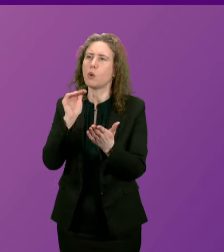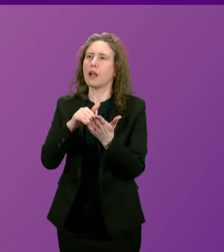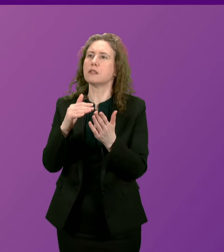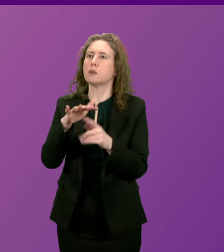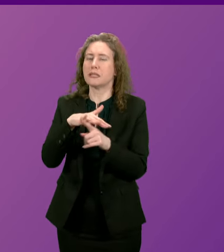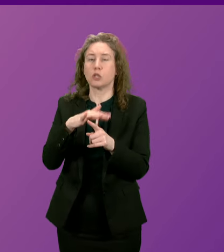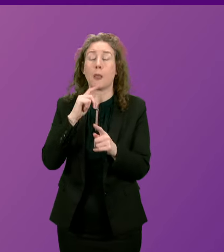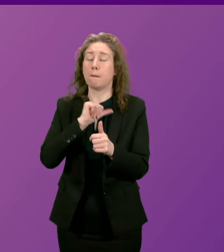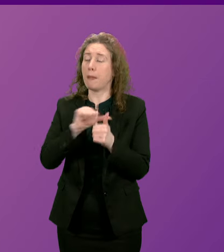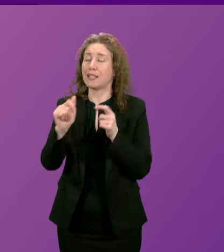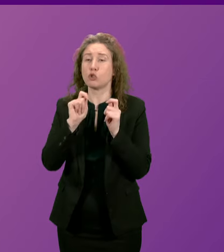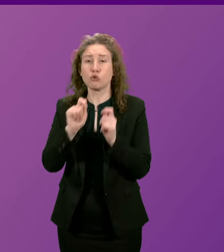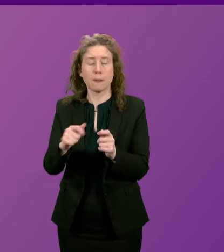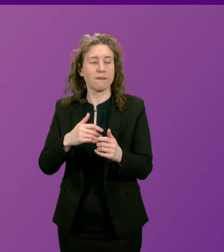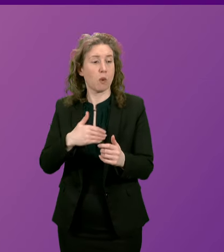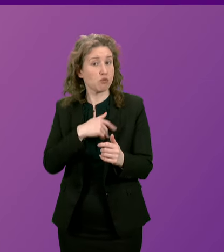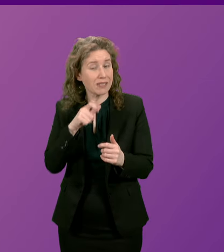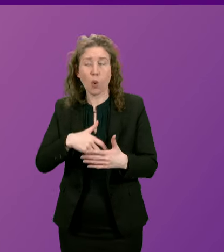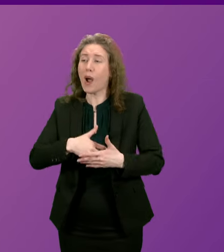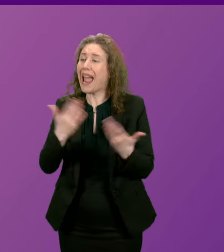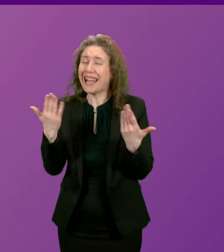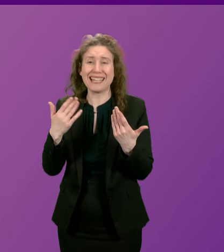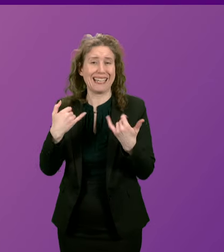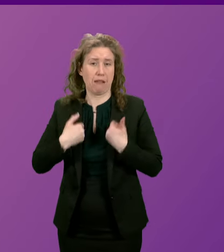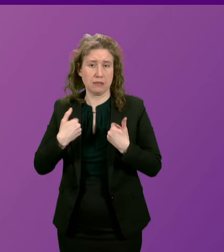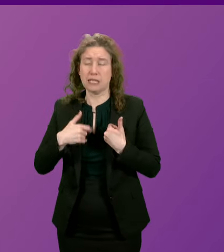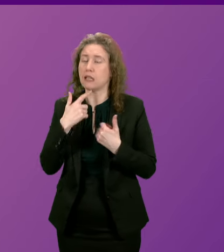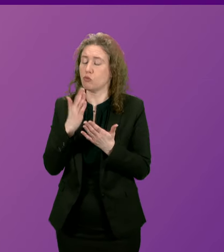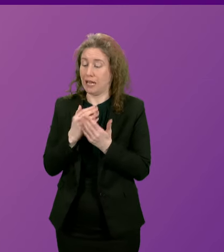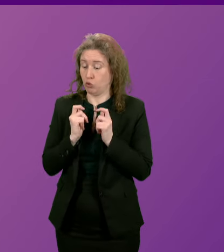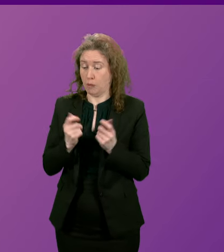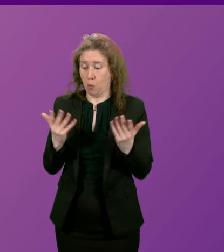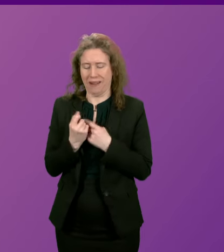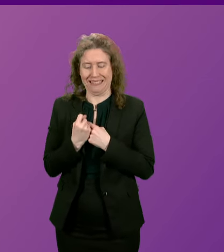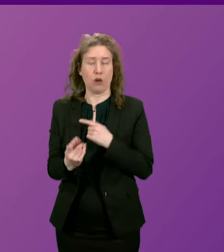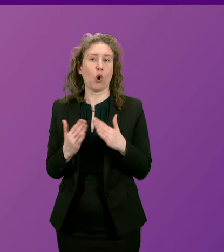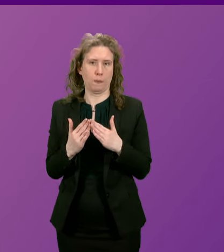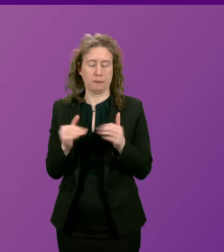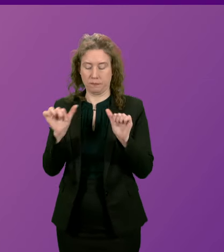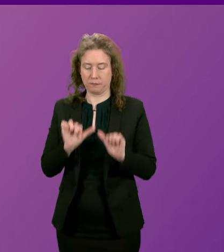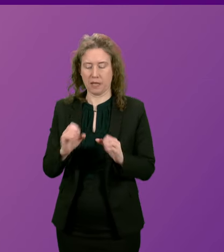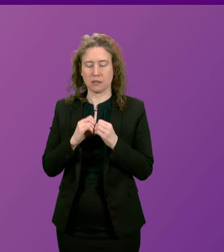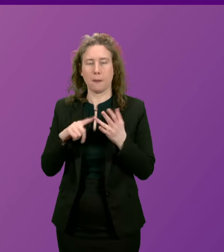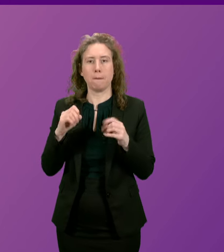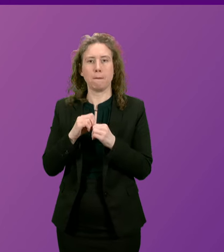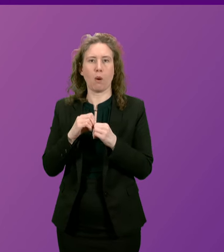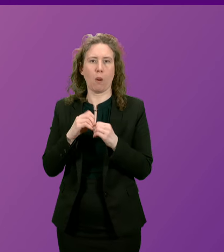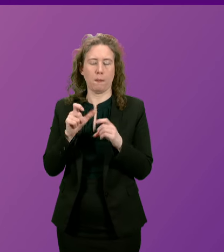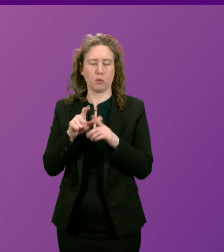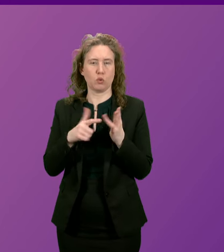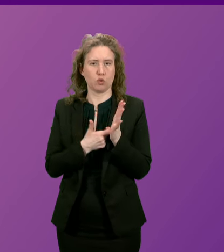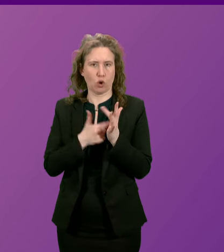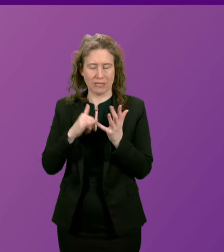breast cancer and indeed for any other condition is as close to home as possible bob doris thank you presenting officer summer